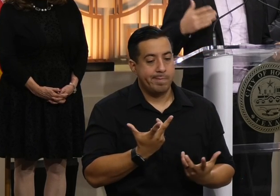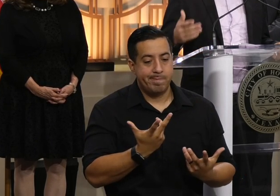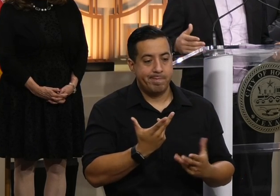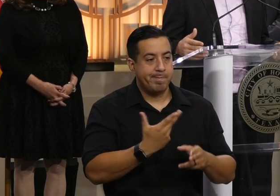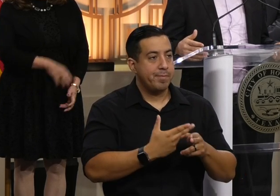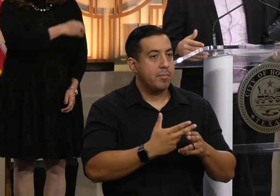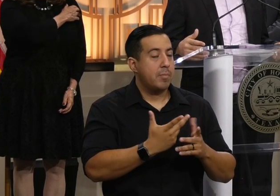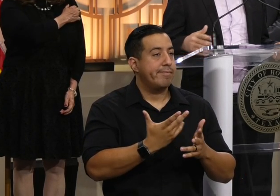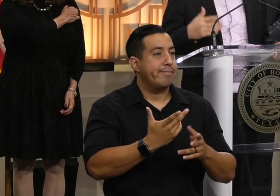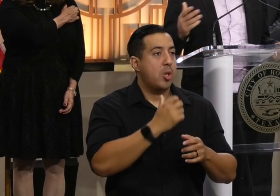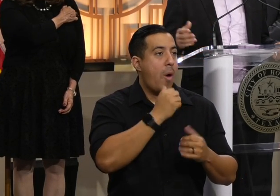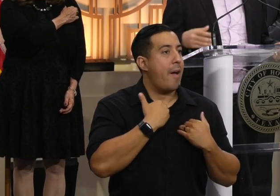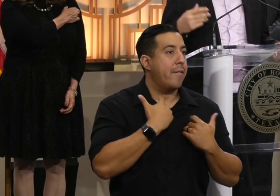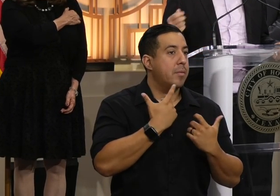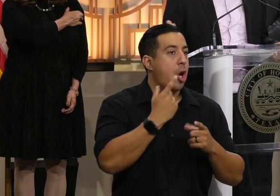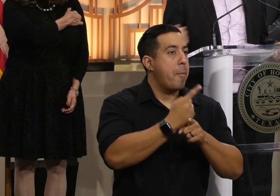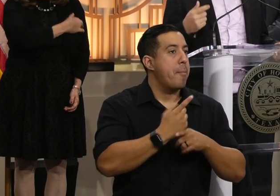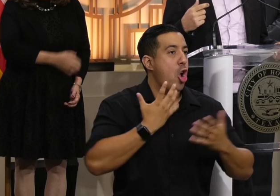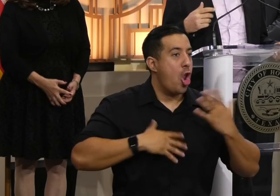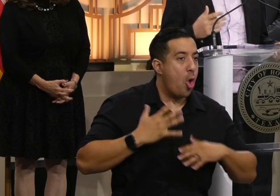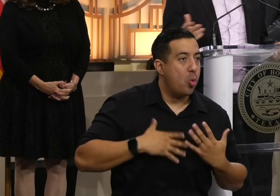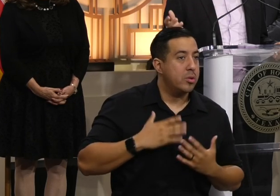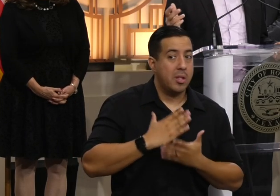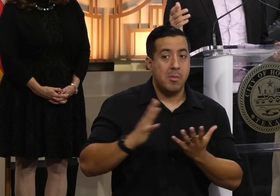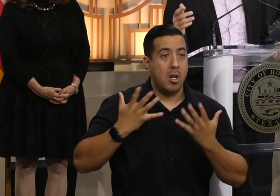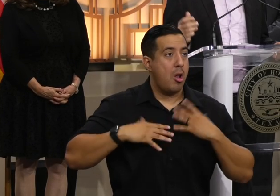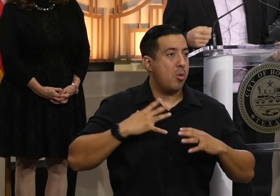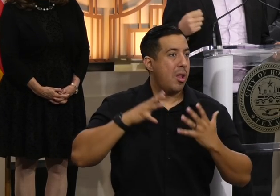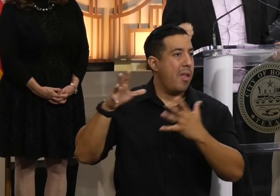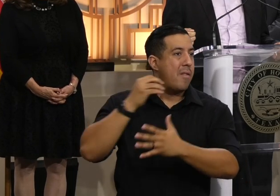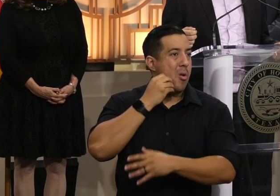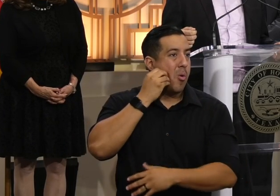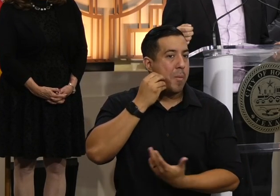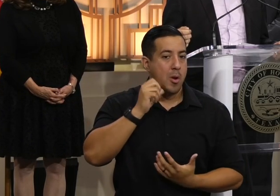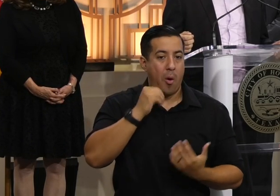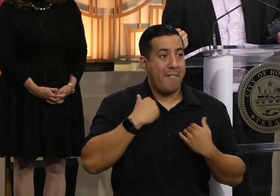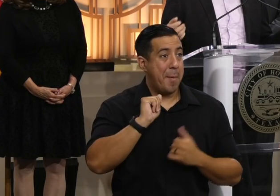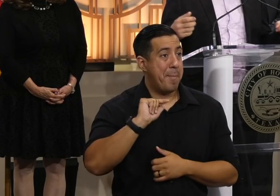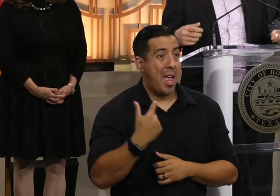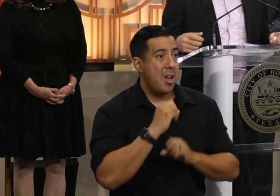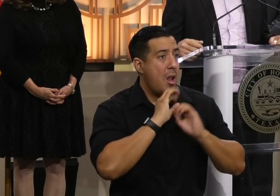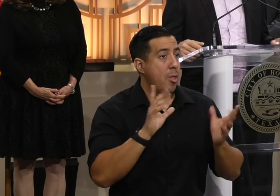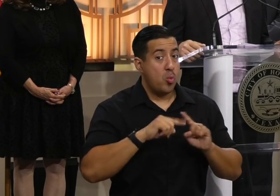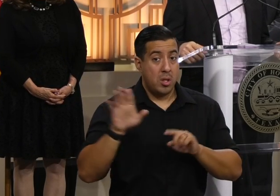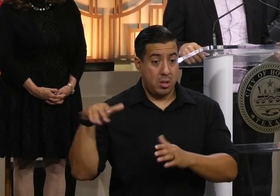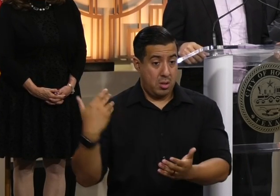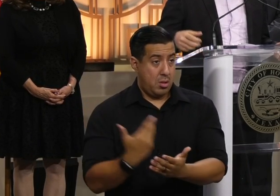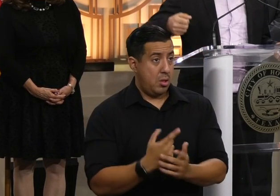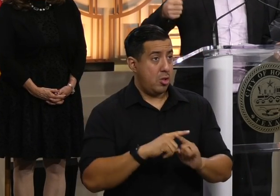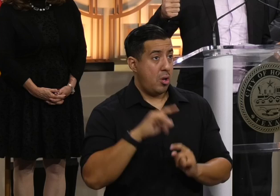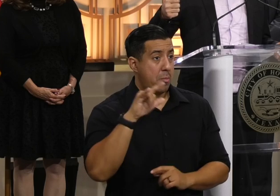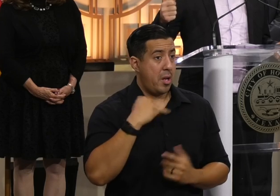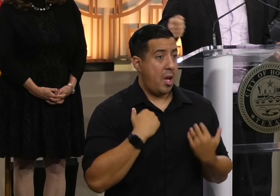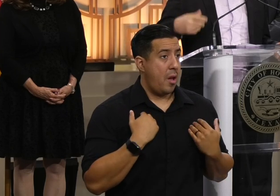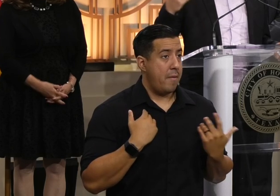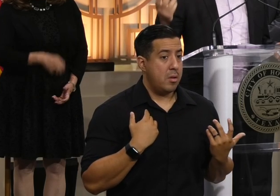it, clothes. I mean, most of them just left the home with nothing, not even the bag. I mean, when they come to the airport, they have